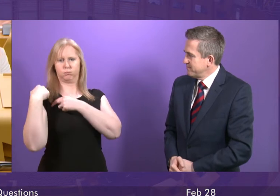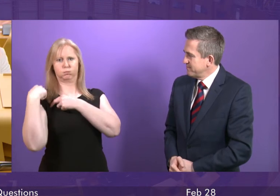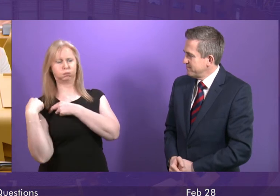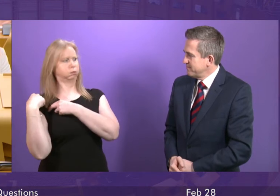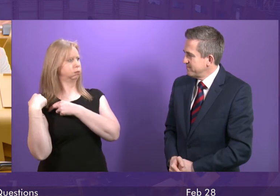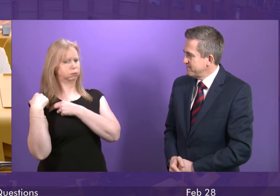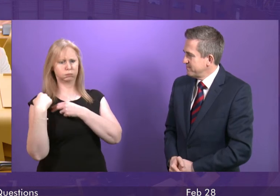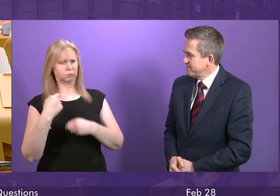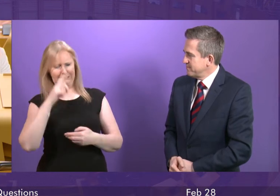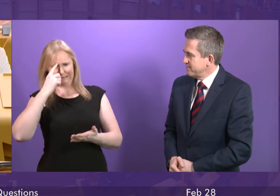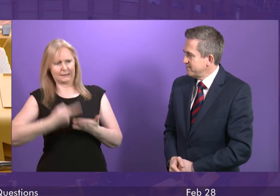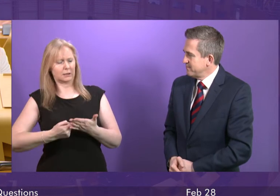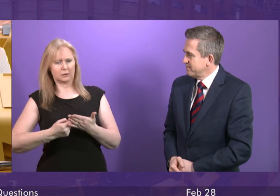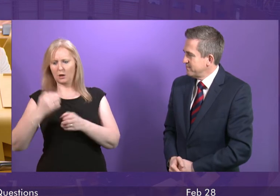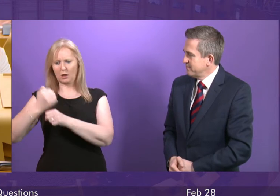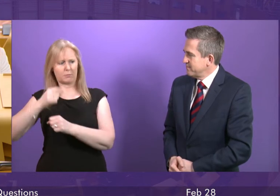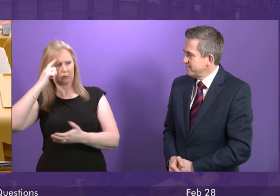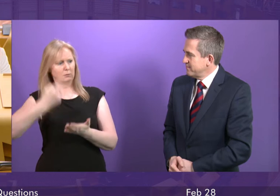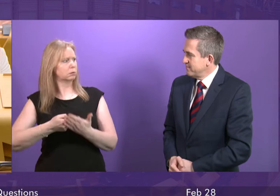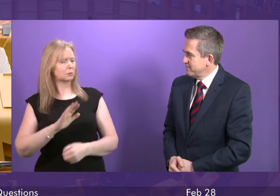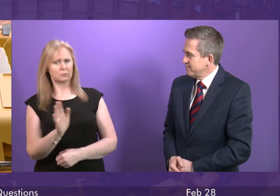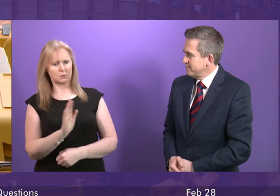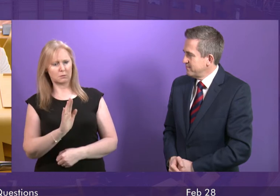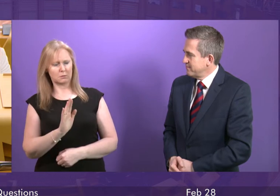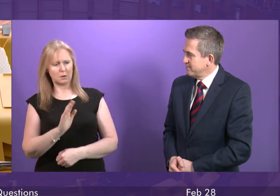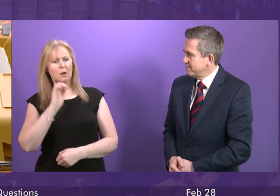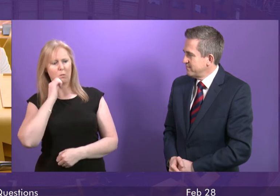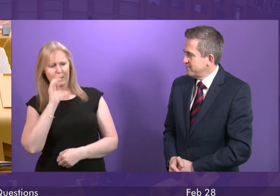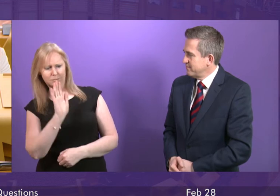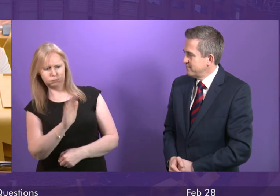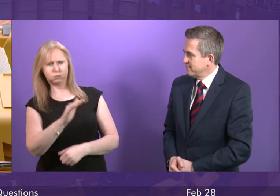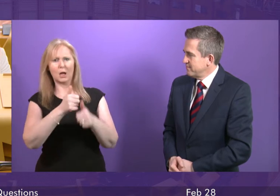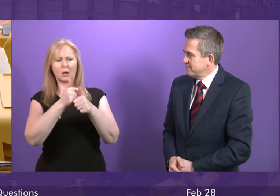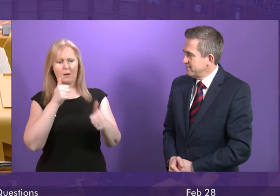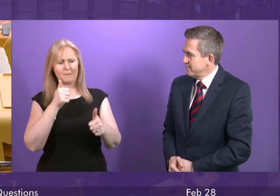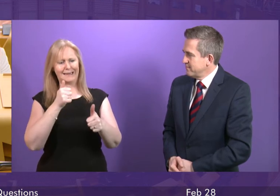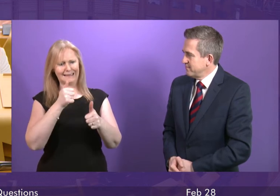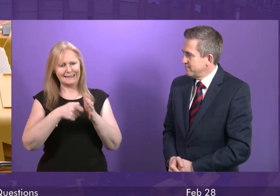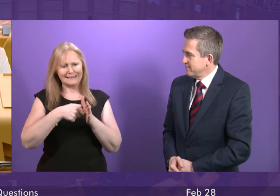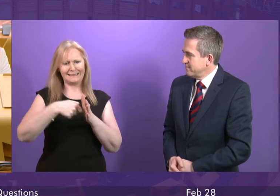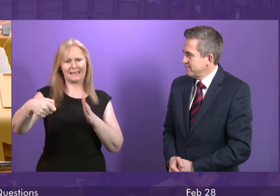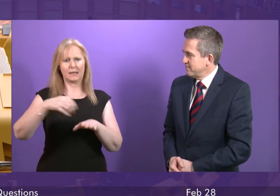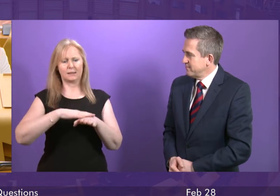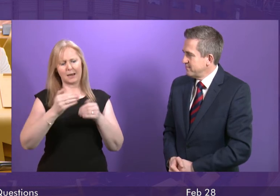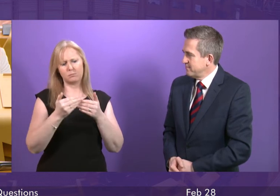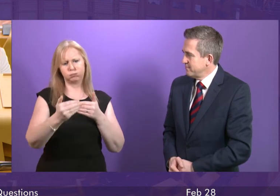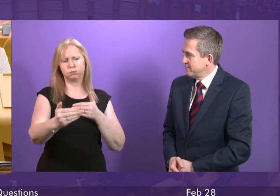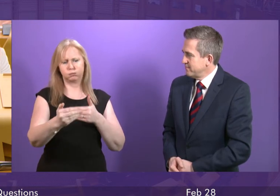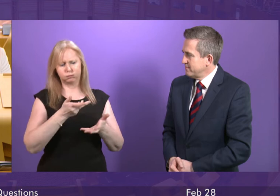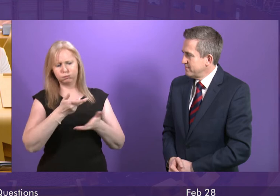that. is not the government that has said that. We continue to call on the company to extend that timescale. It's worth noting that the Works has